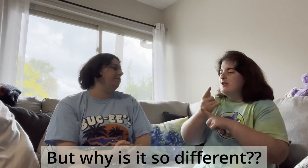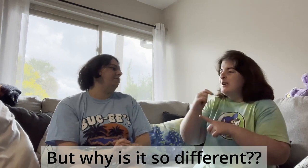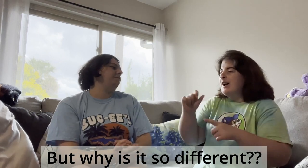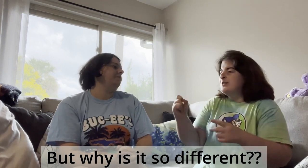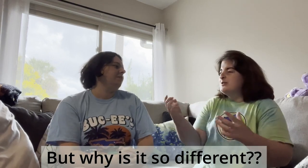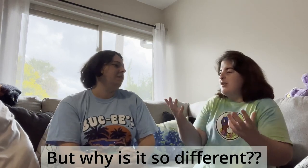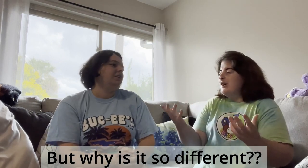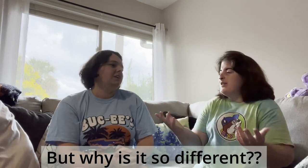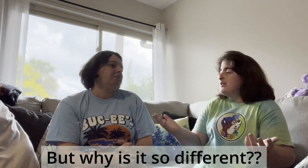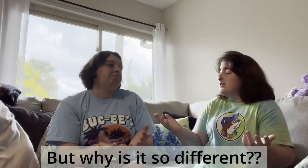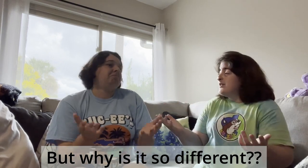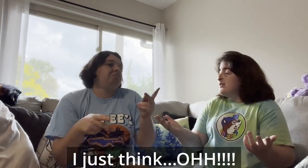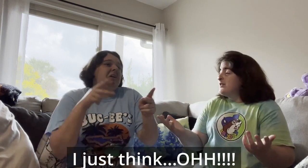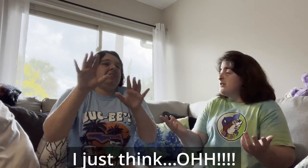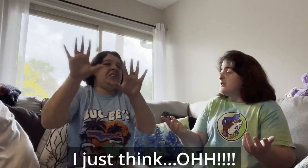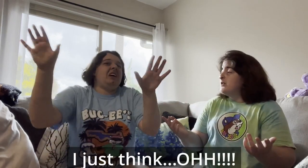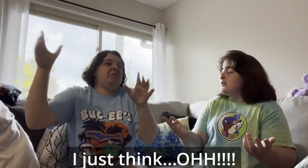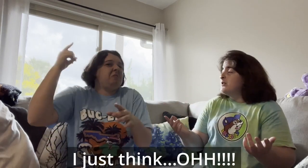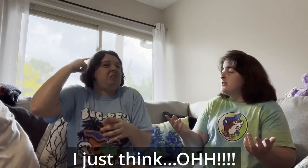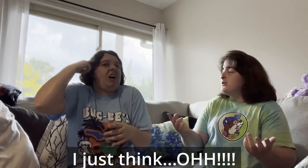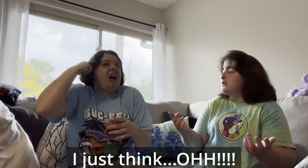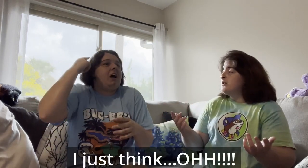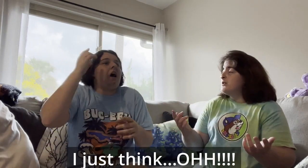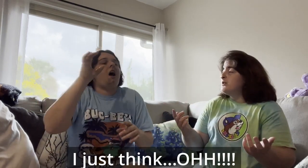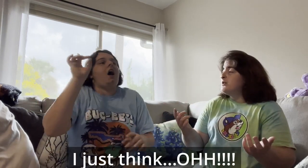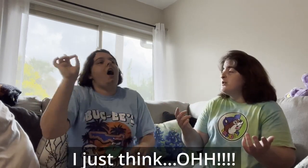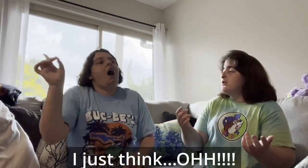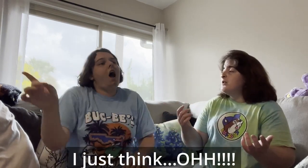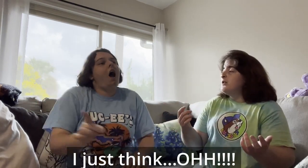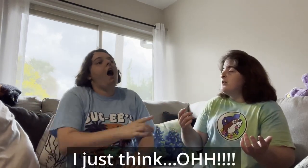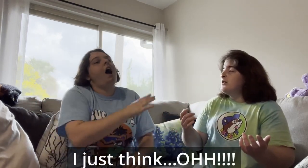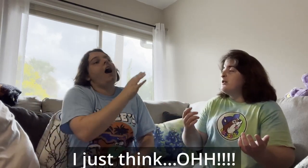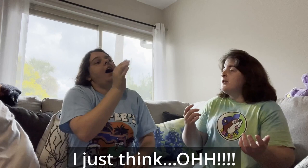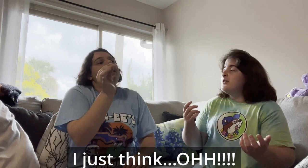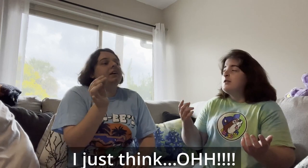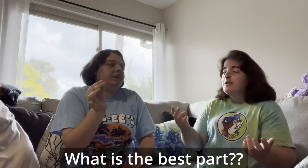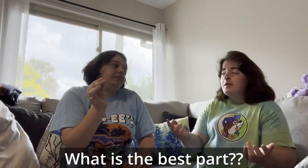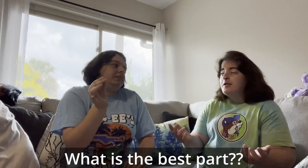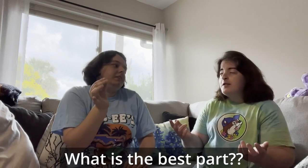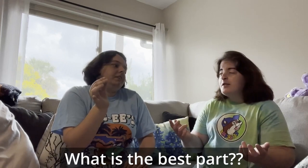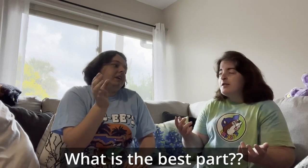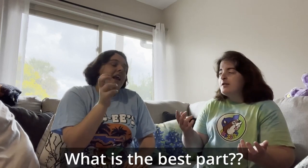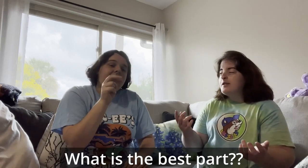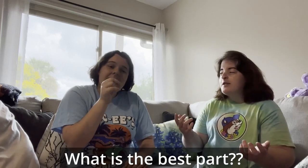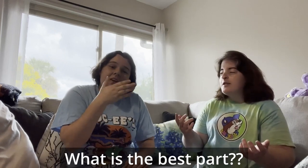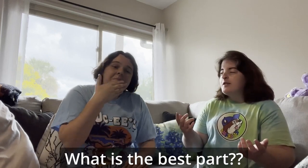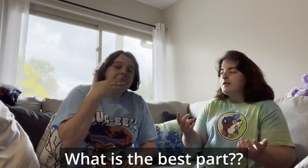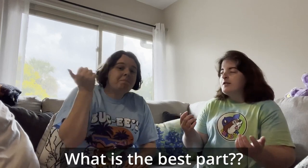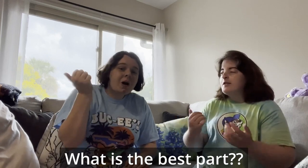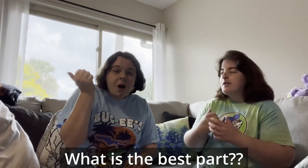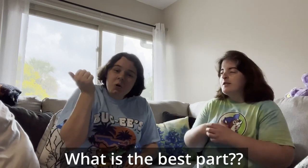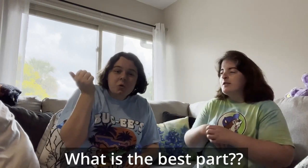physical that I even, um,